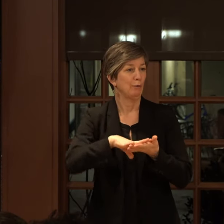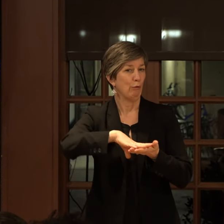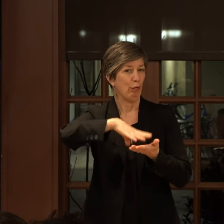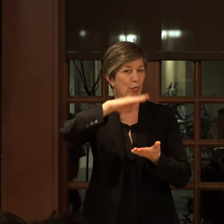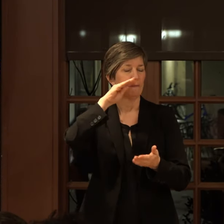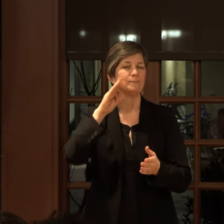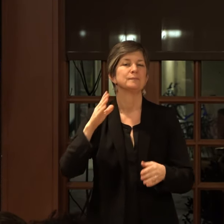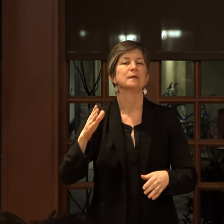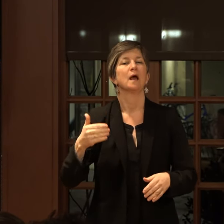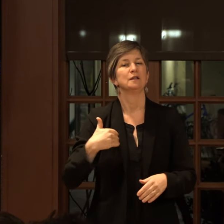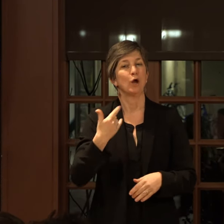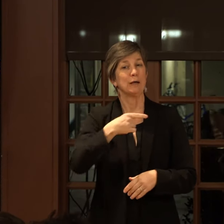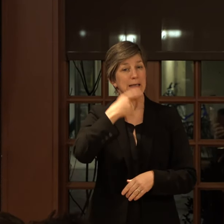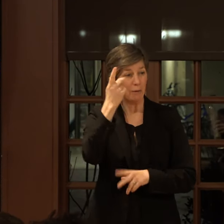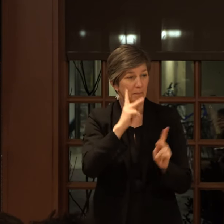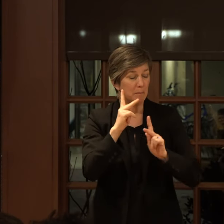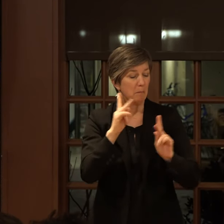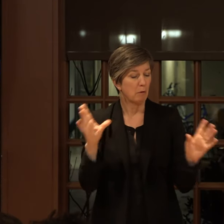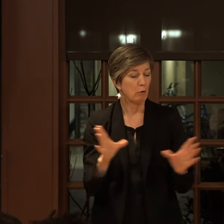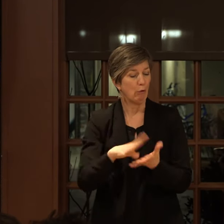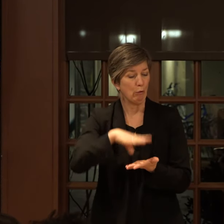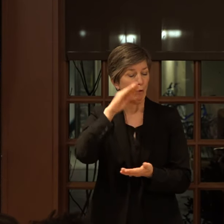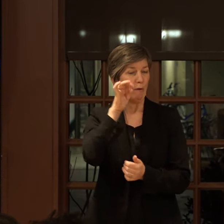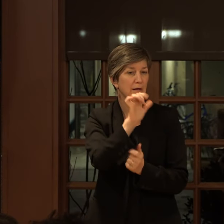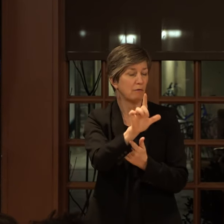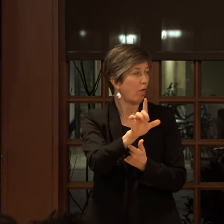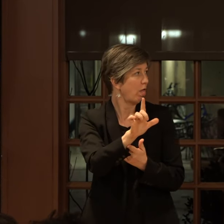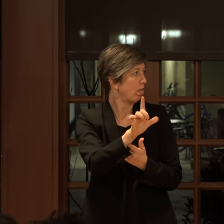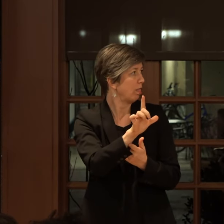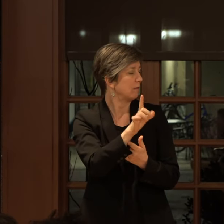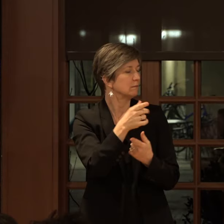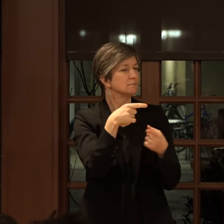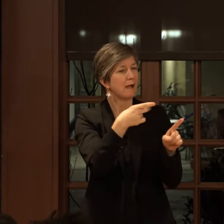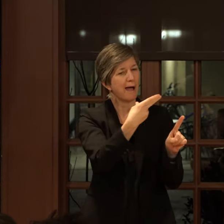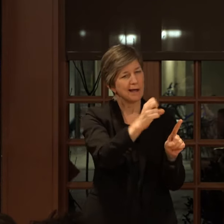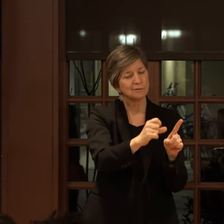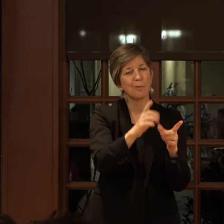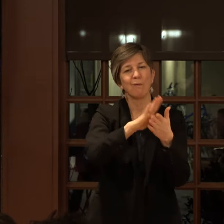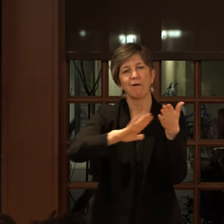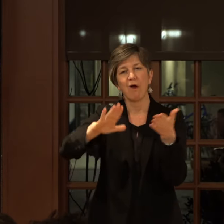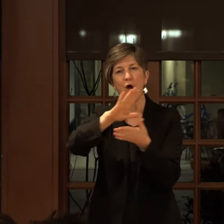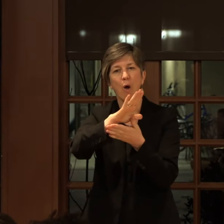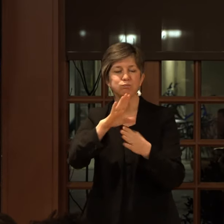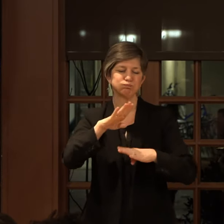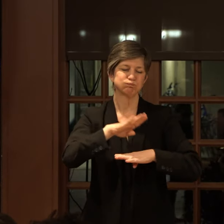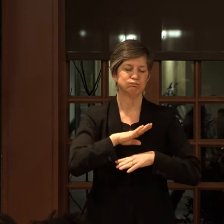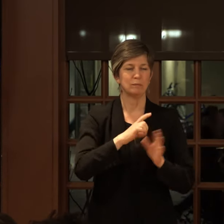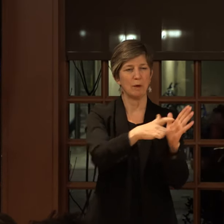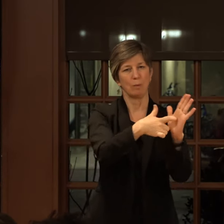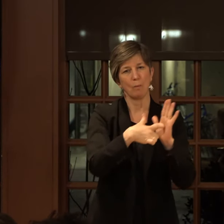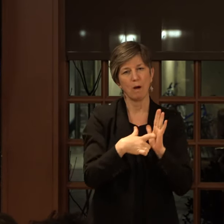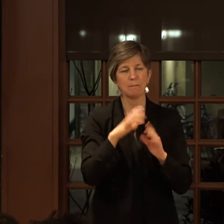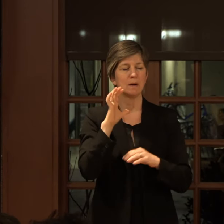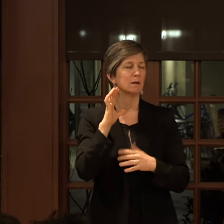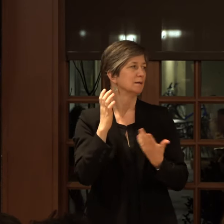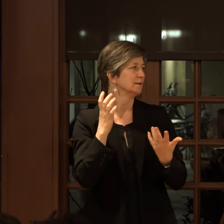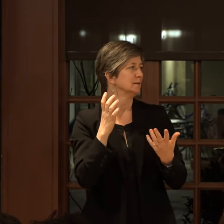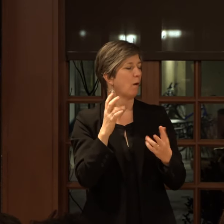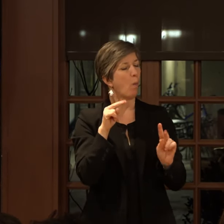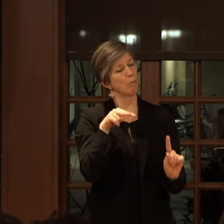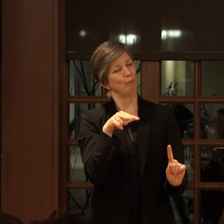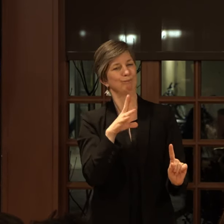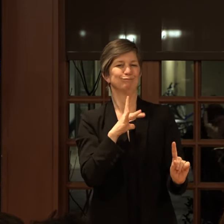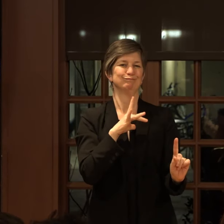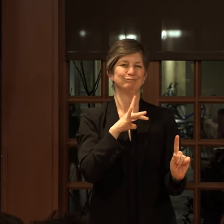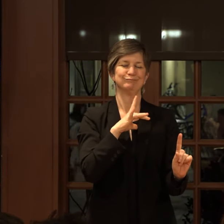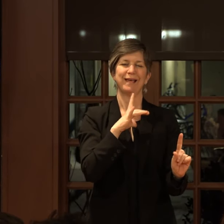it, young hearing folks are encouraged to learn ASL in high school and in college, and it fulfills this requirement, it's seen as sort